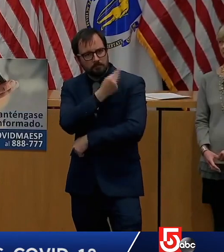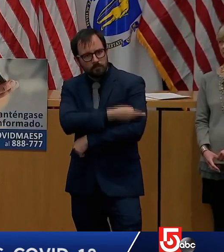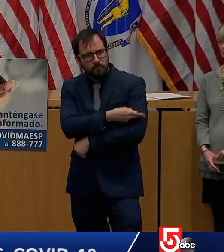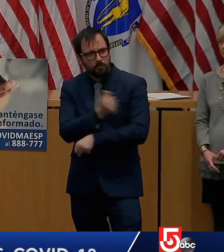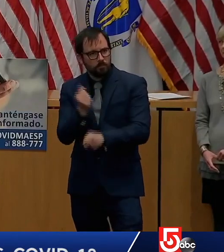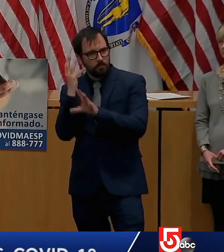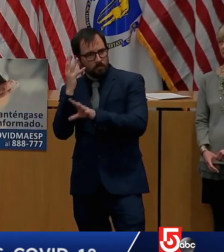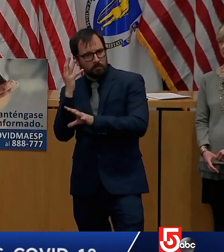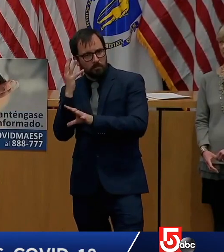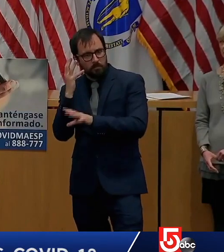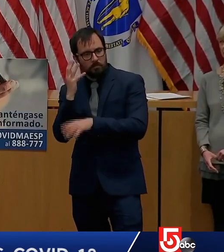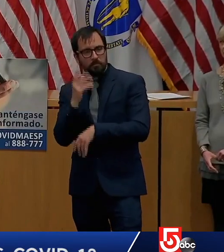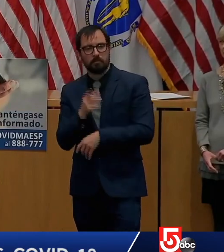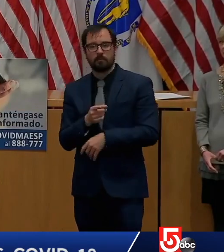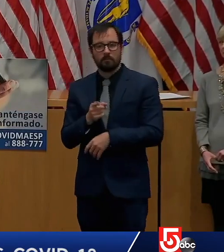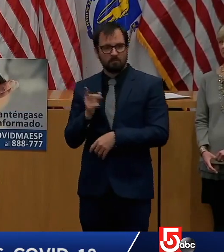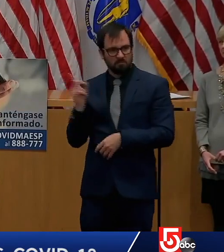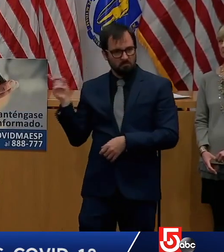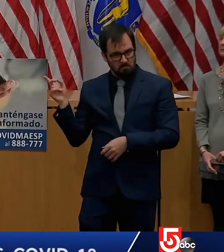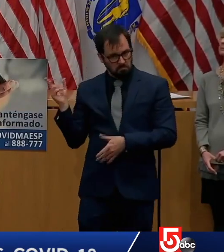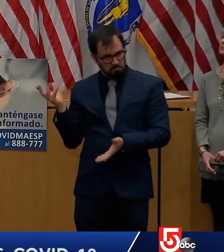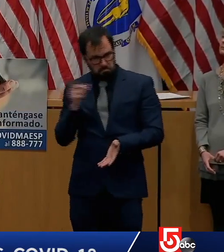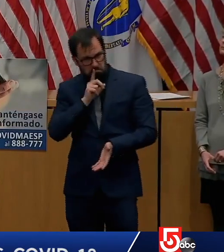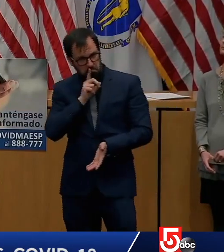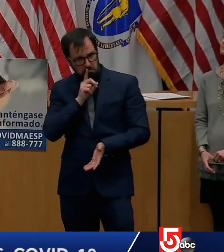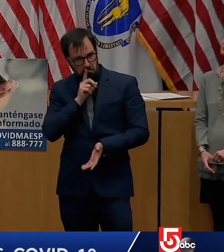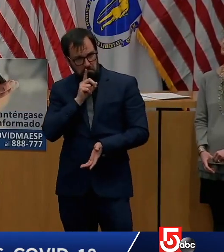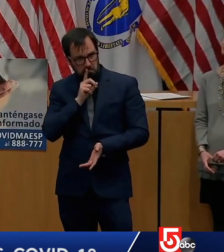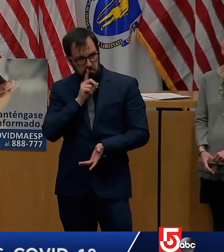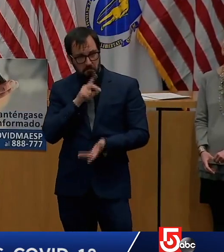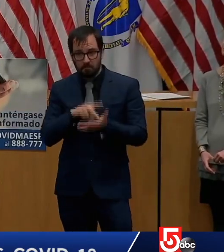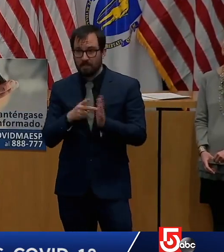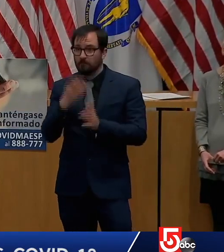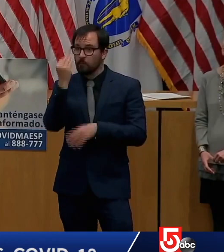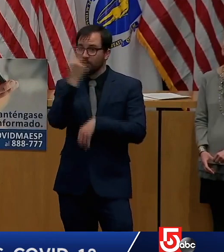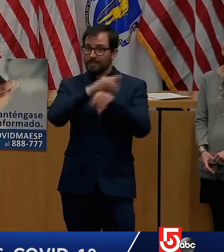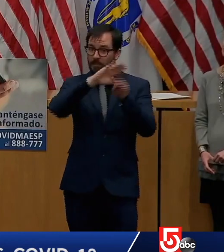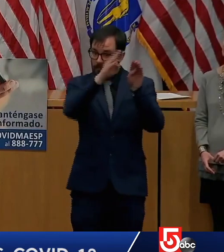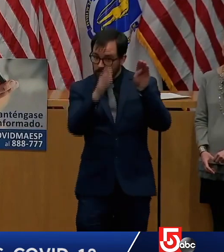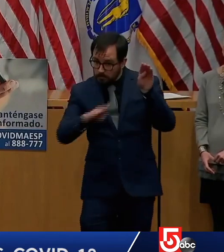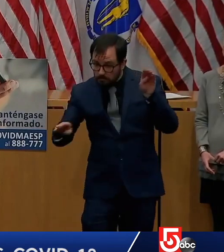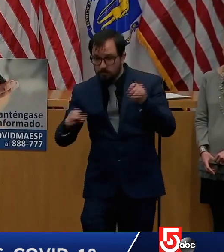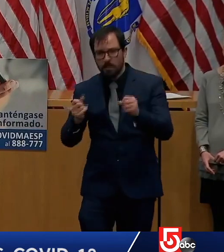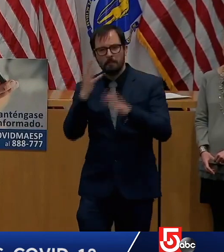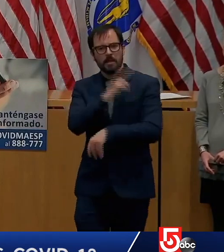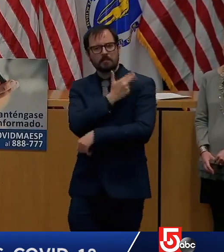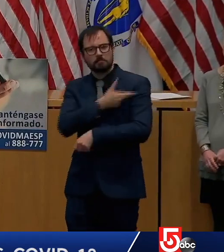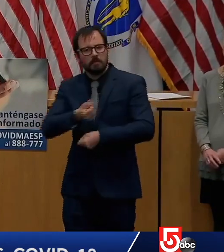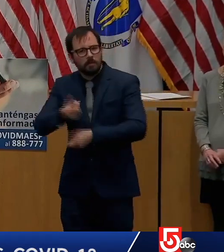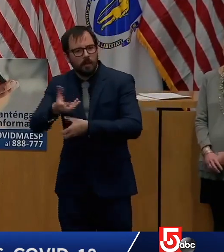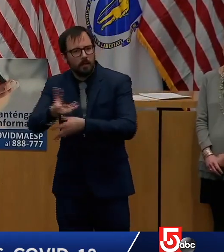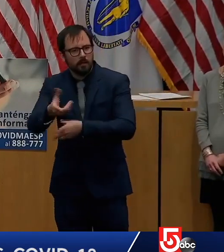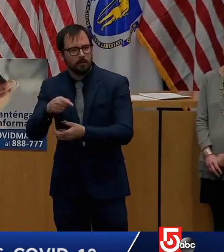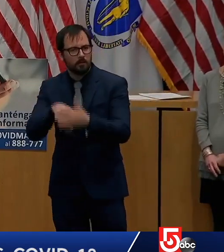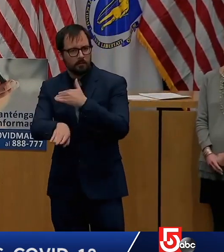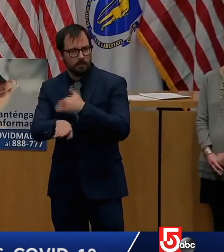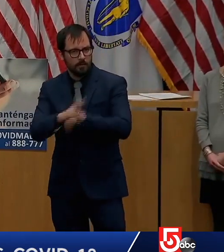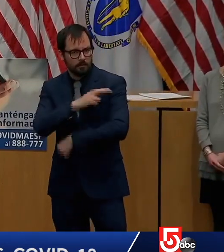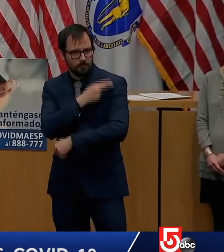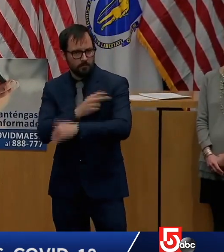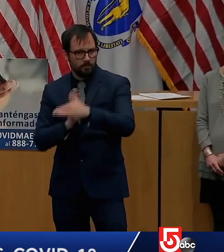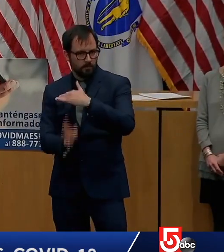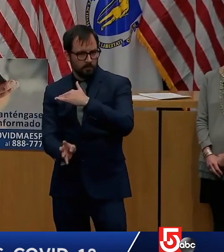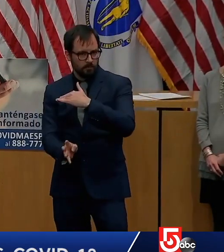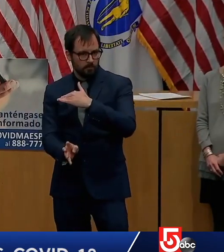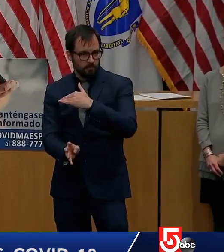We're looking at a lot of things. And I think at the end of the day we're going to rely on the advice from the folks on